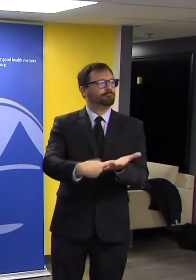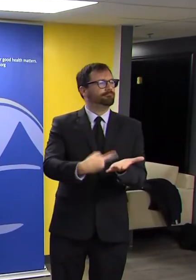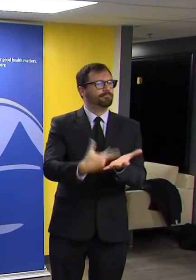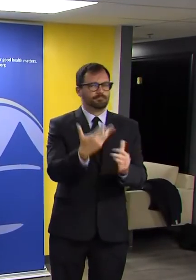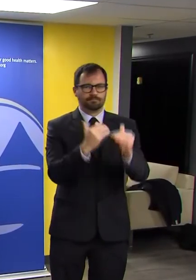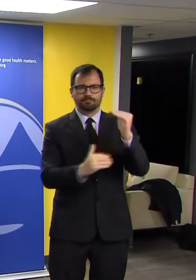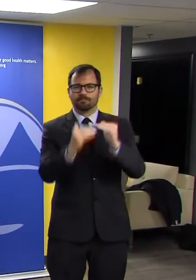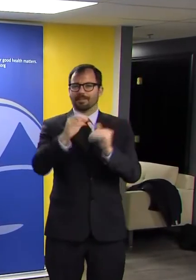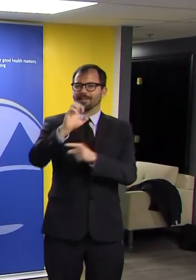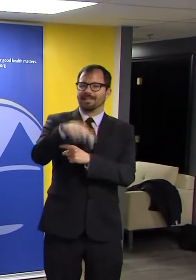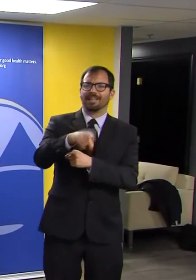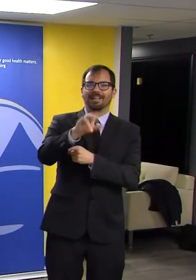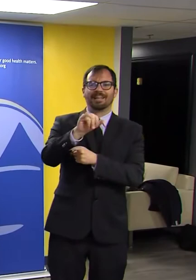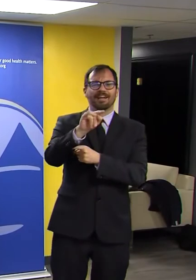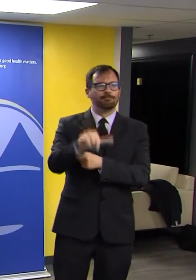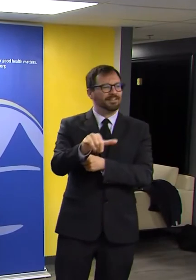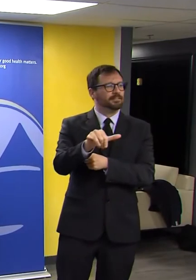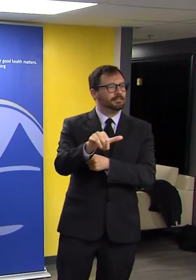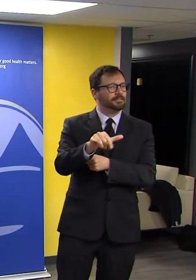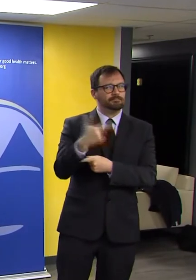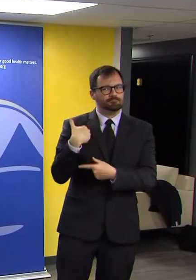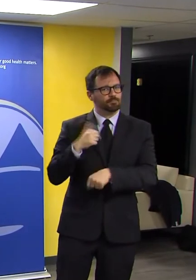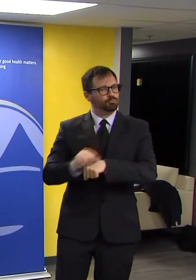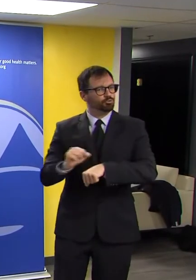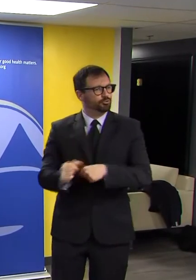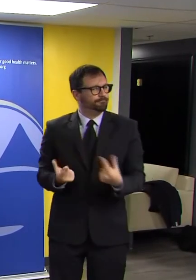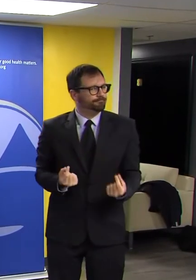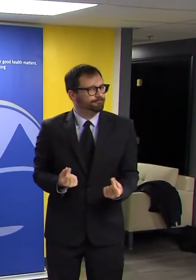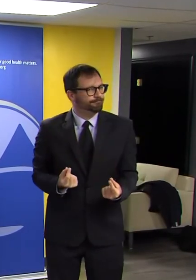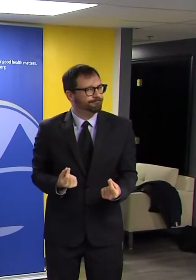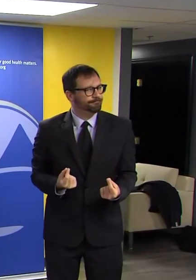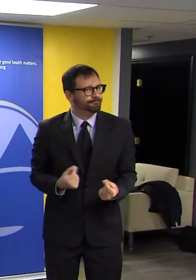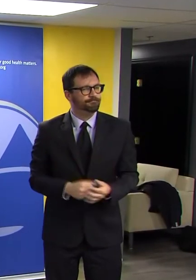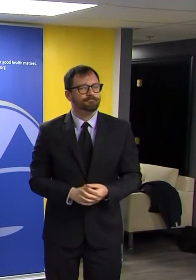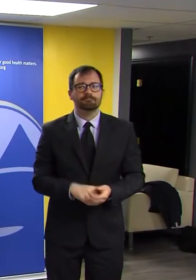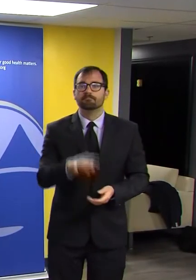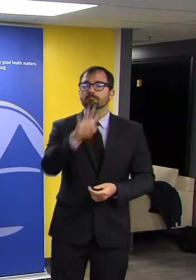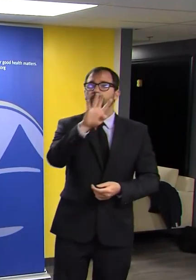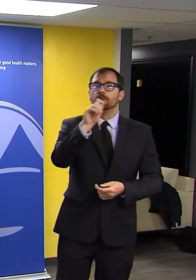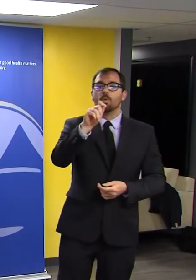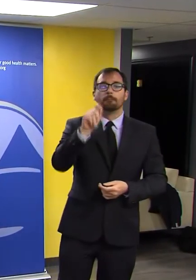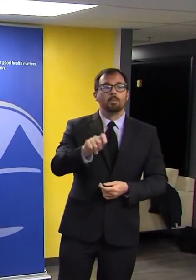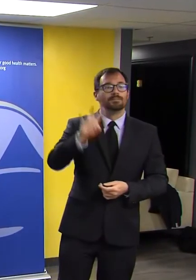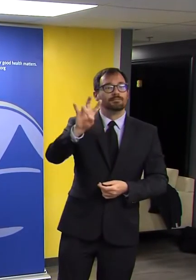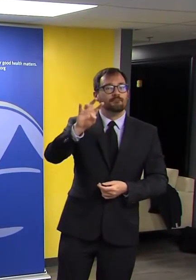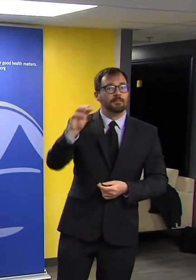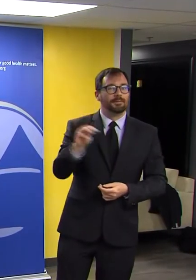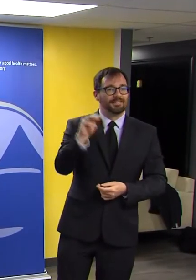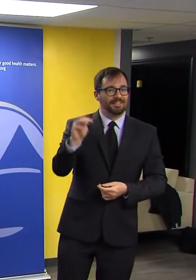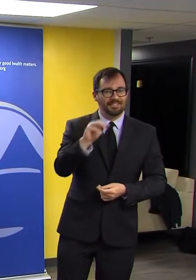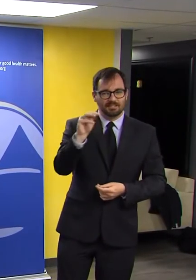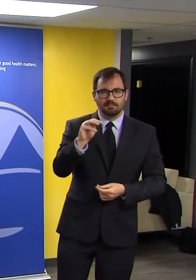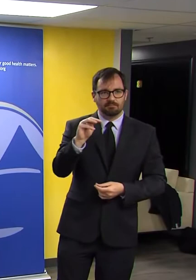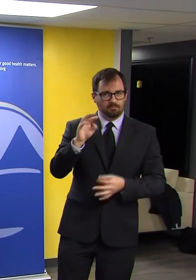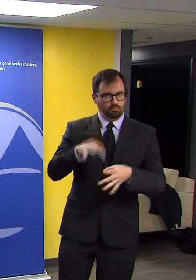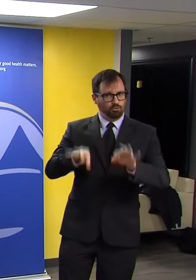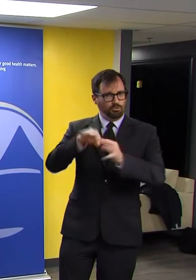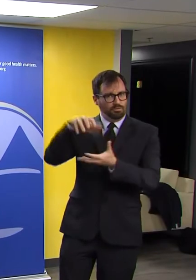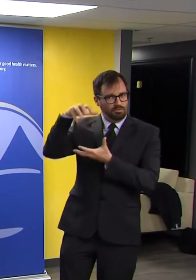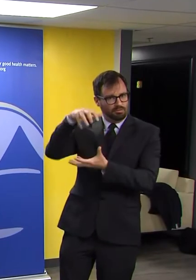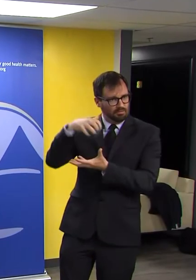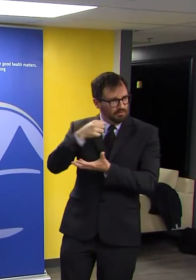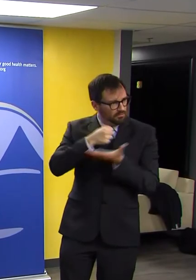.7 million best value grant awards, and highlight additional PEBT support for families across the Commonwealth.